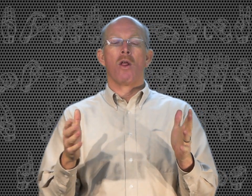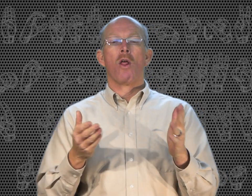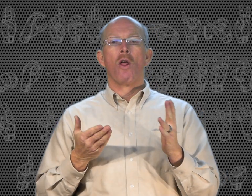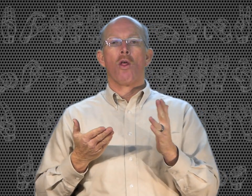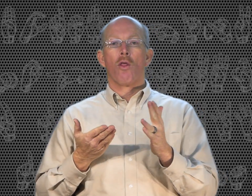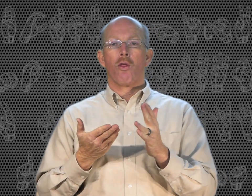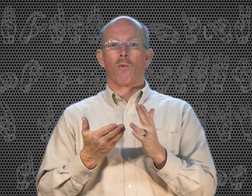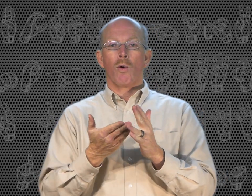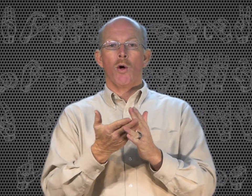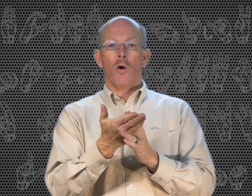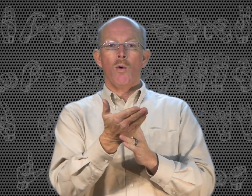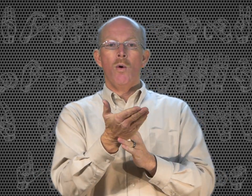Through.